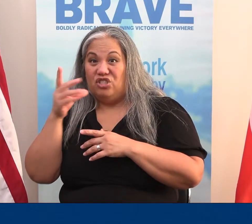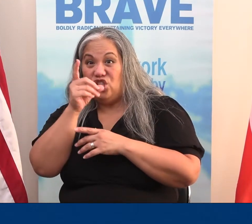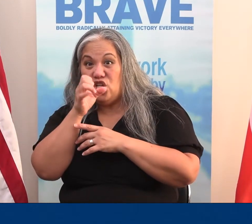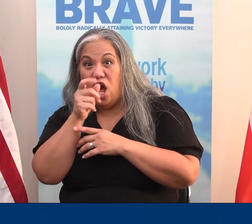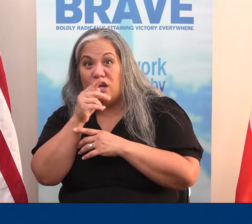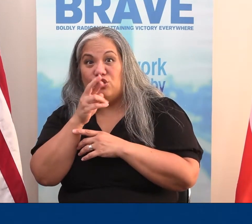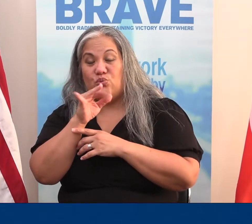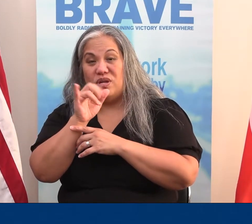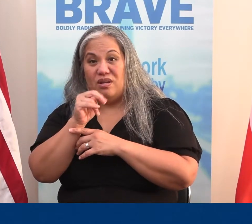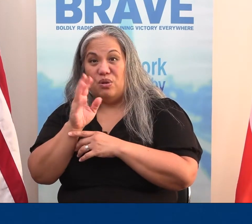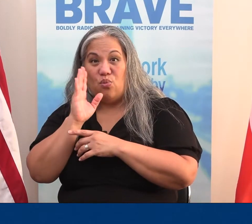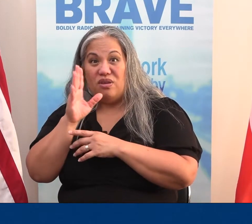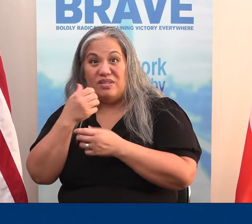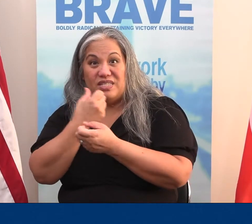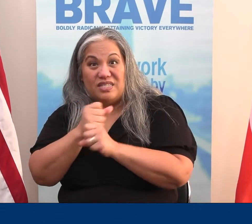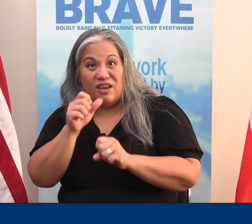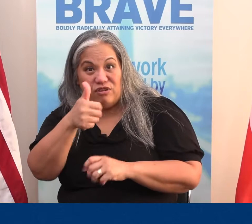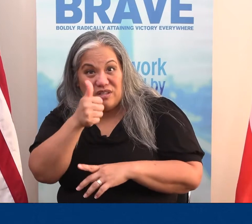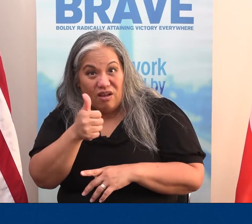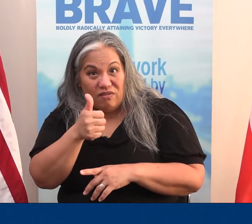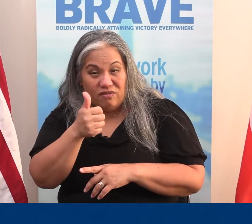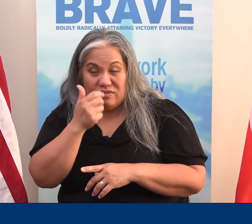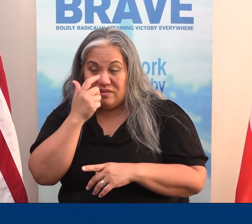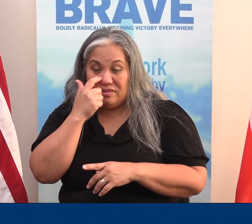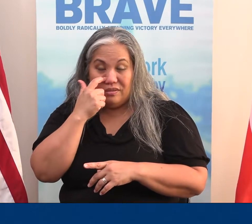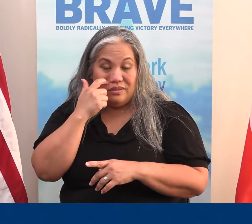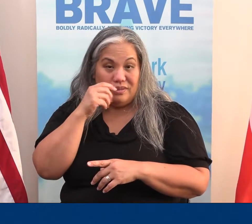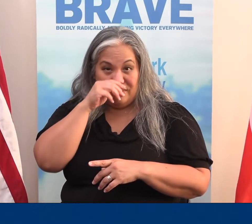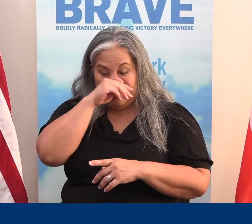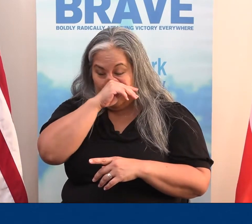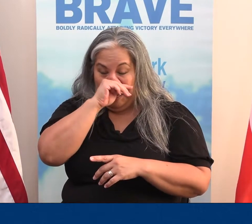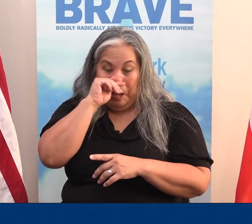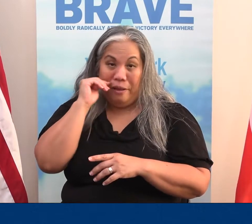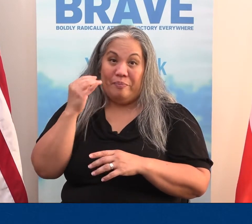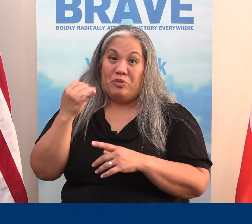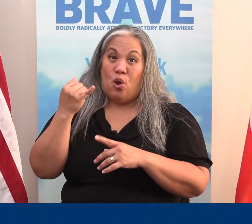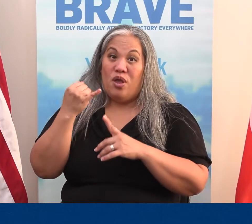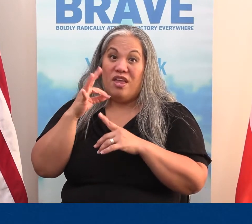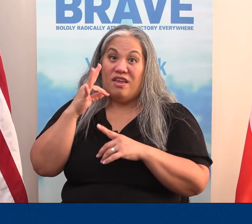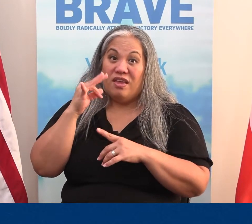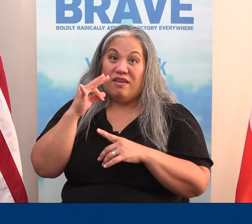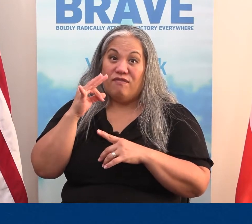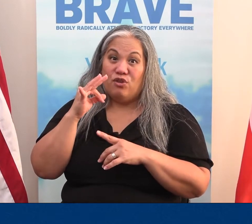are you going to save yourself? Well, what if you teach the wrong doctrine?